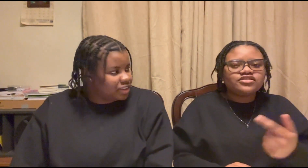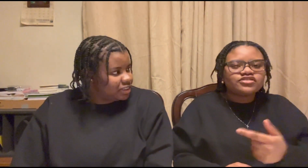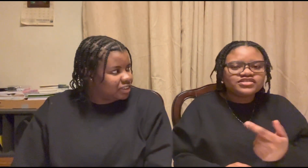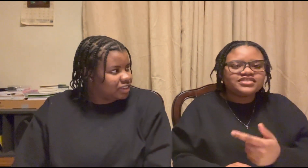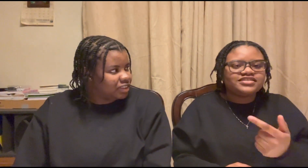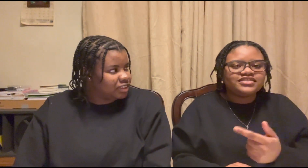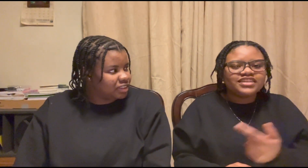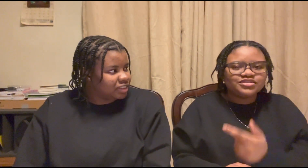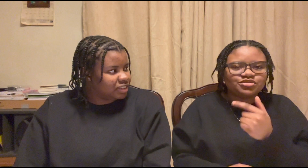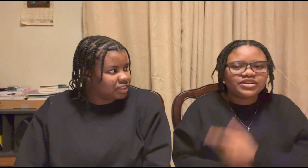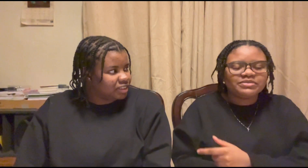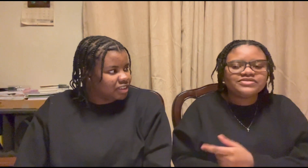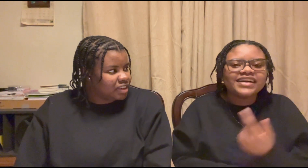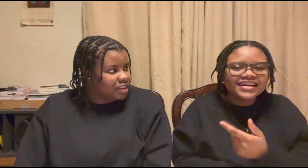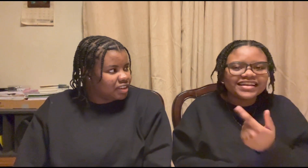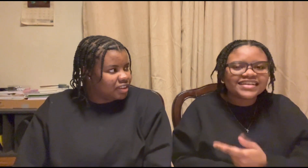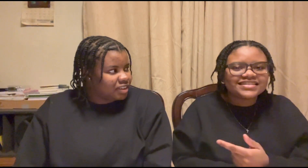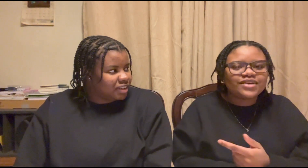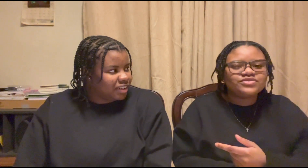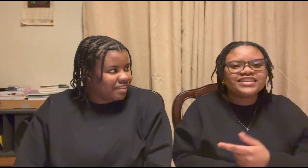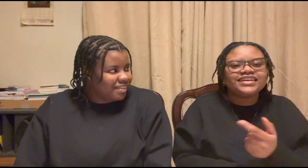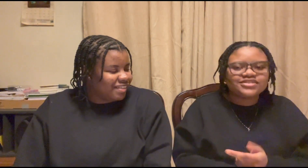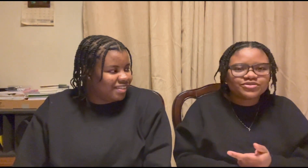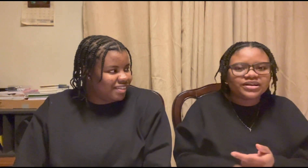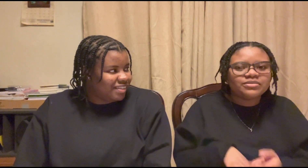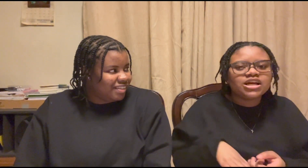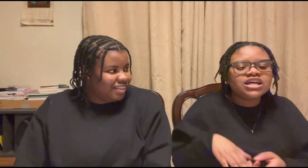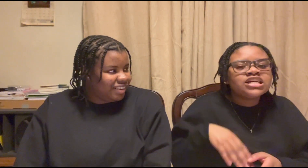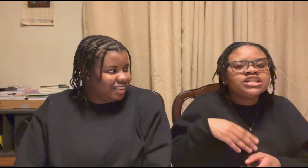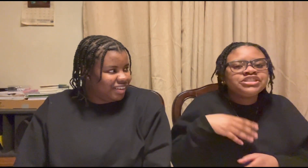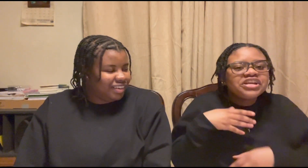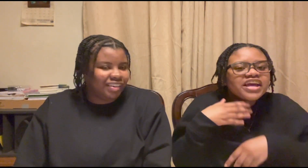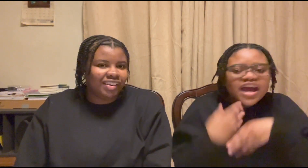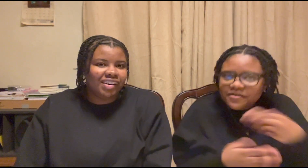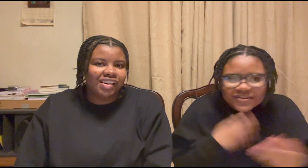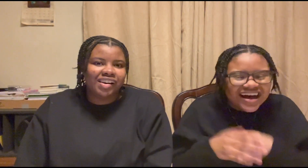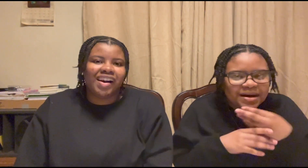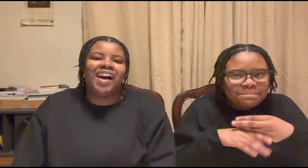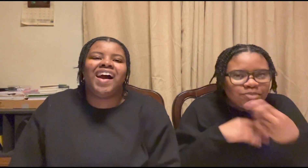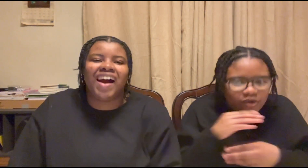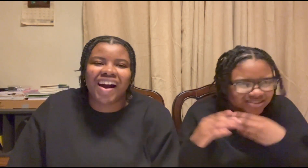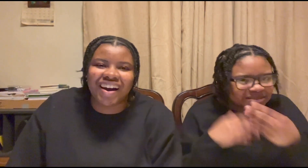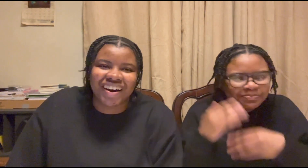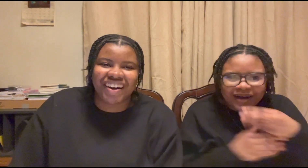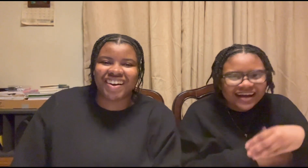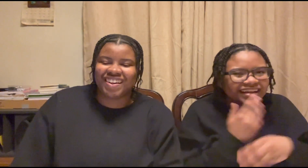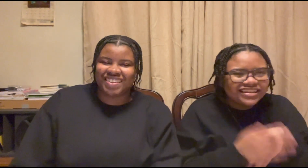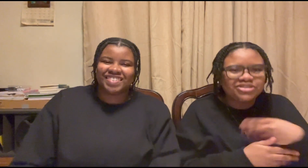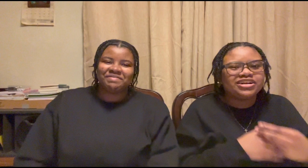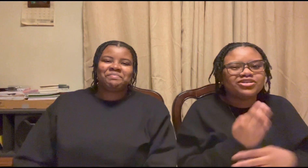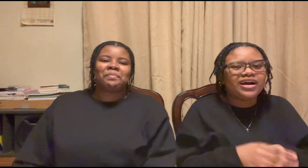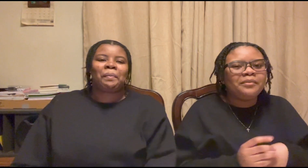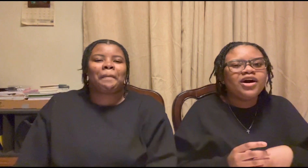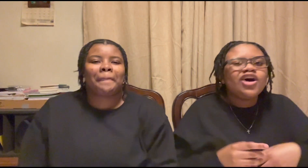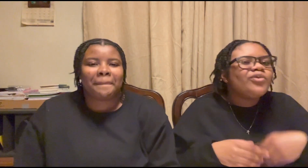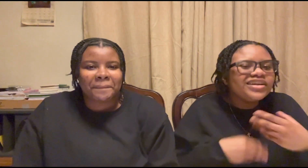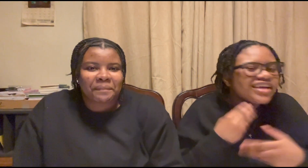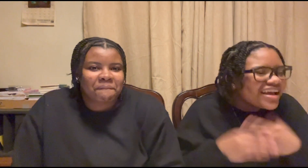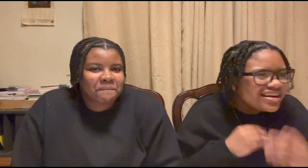hers is instagram if i had a guess i would say instagram she ever a post on instagram when any